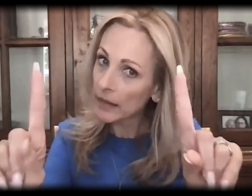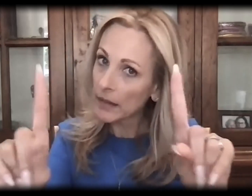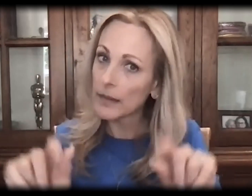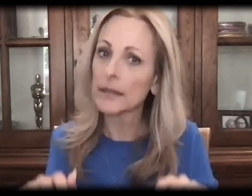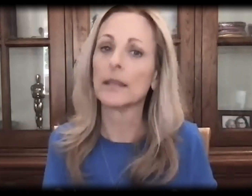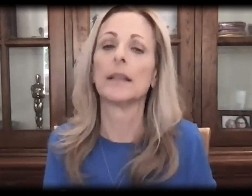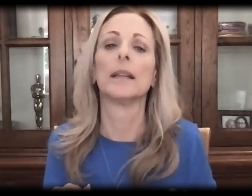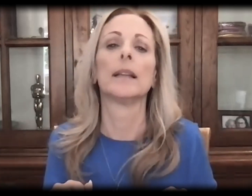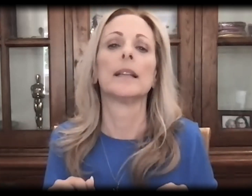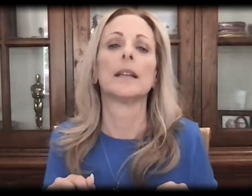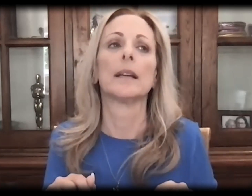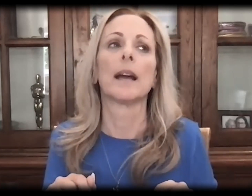It's something.